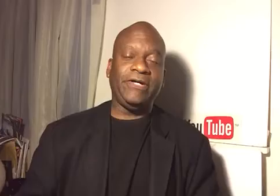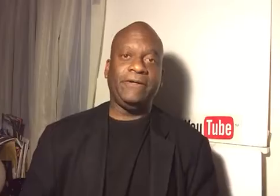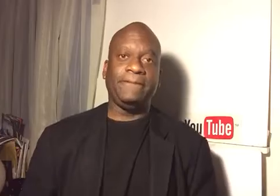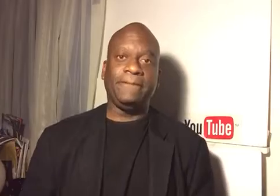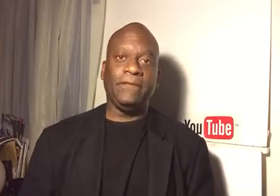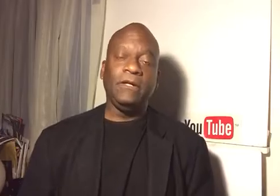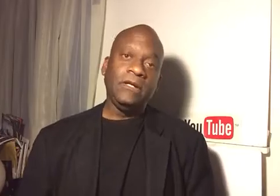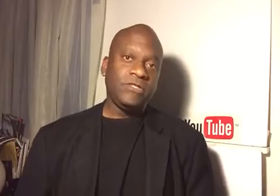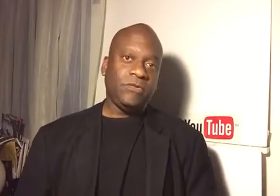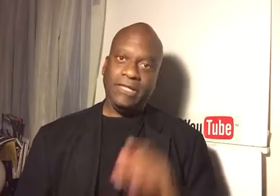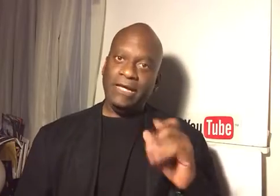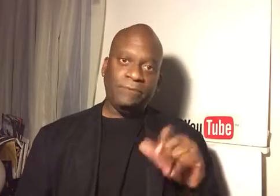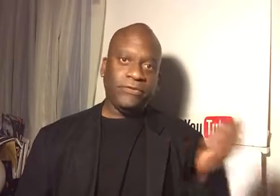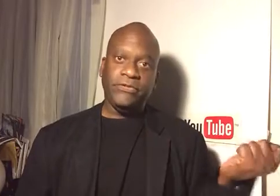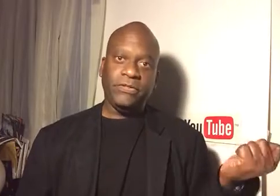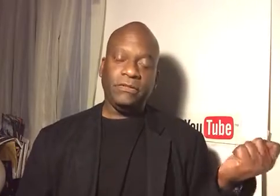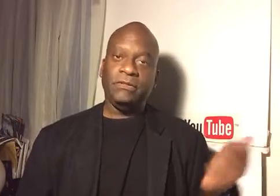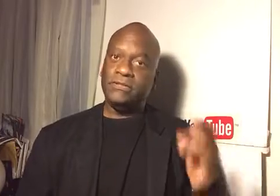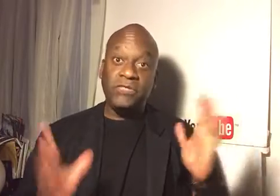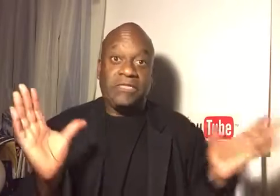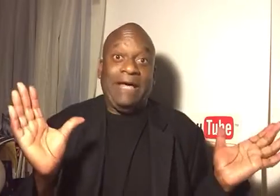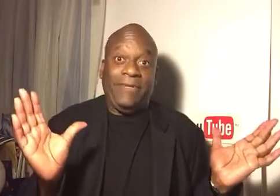fired. So when Lacob pulled the trigger, she was happy.